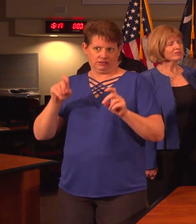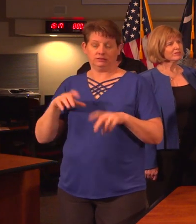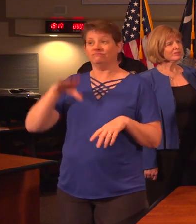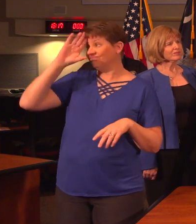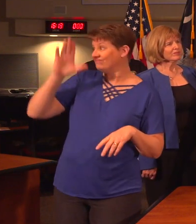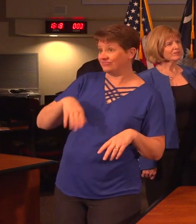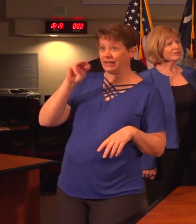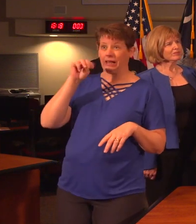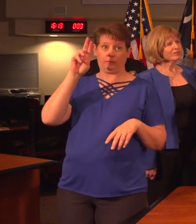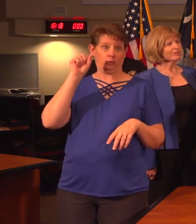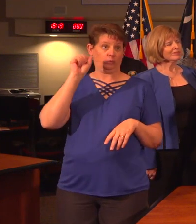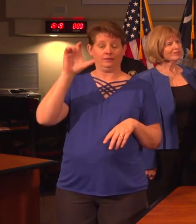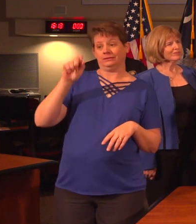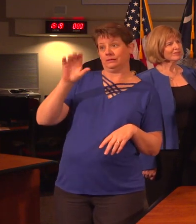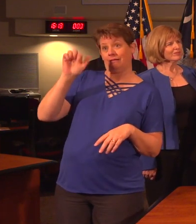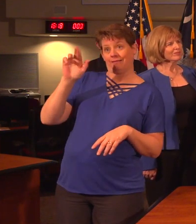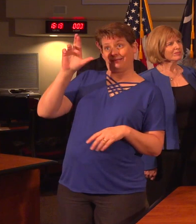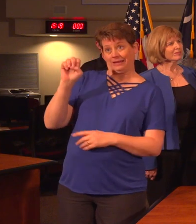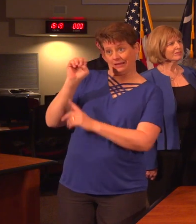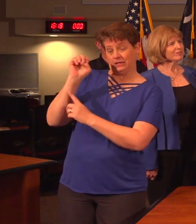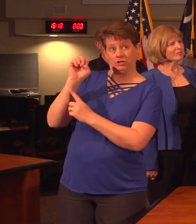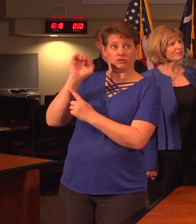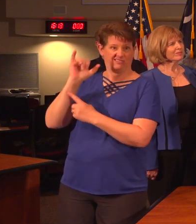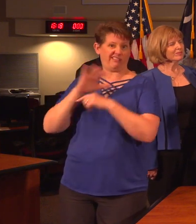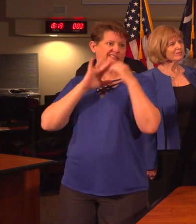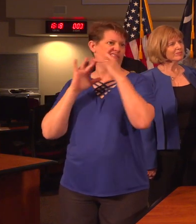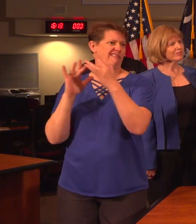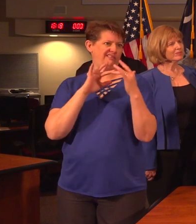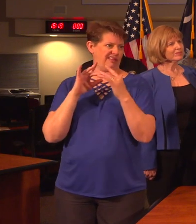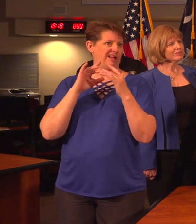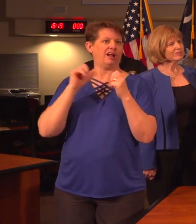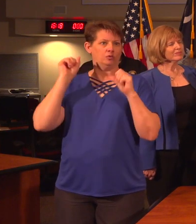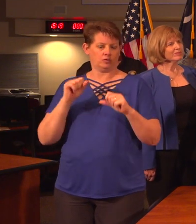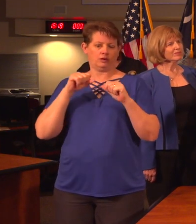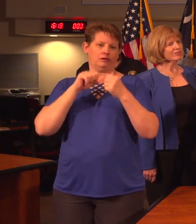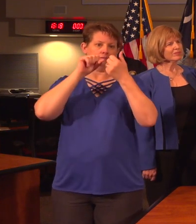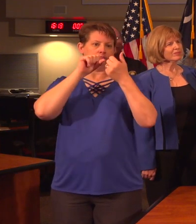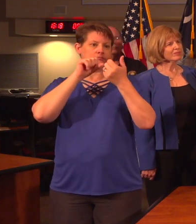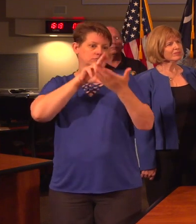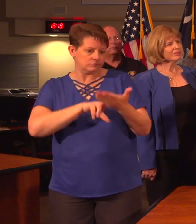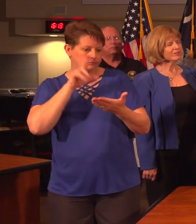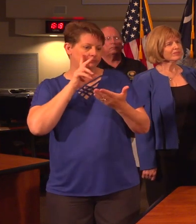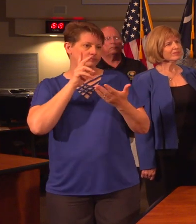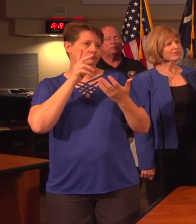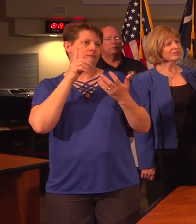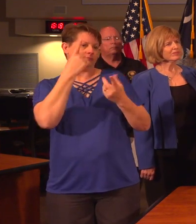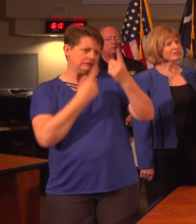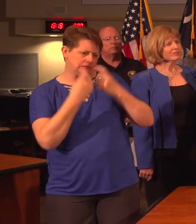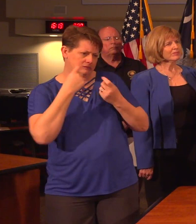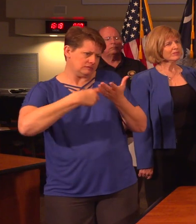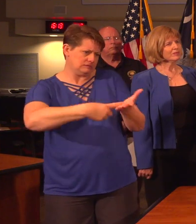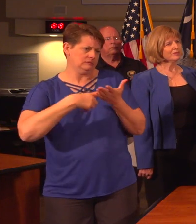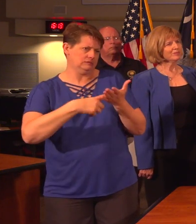the MUSC.care is where you can go online to receive screening from anywhere in this state